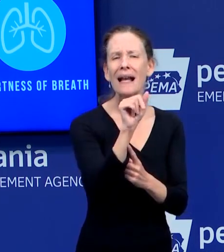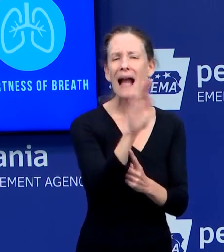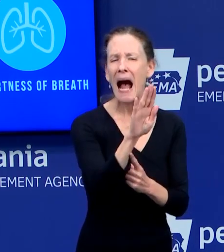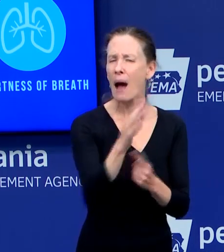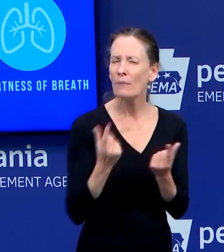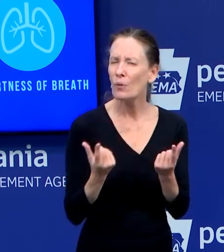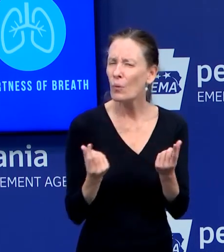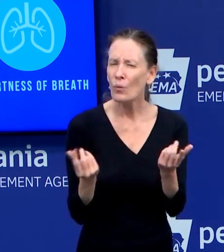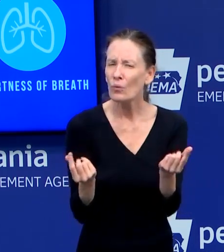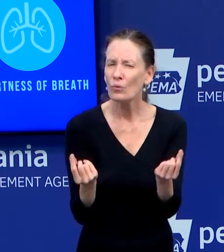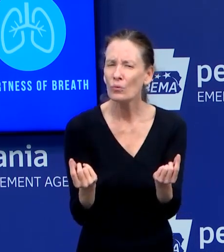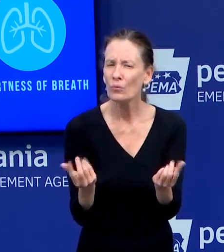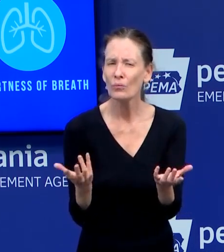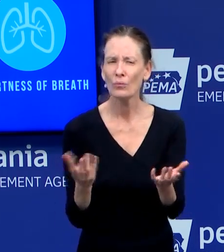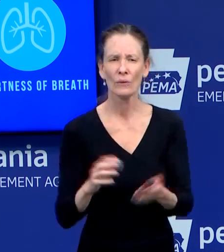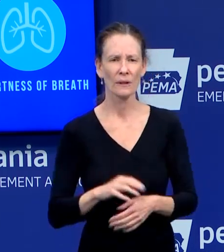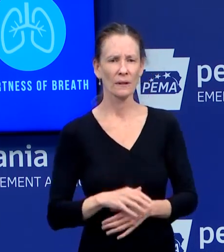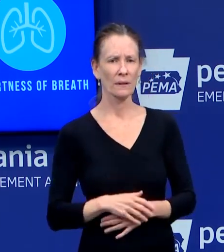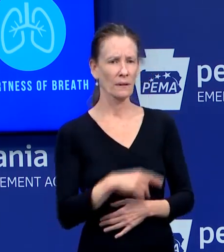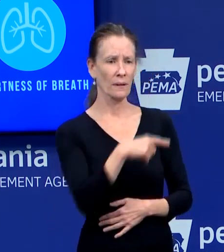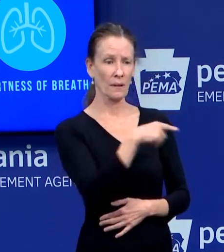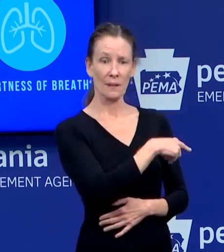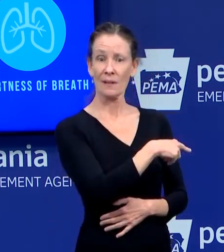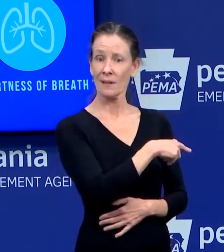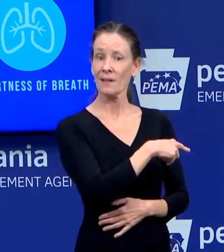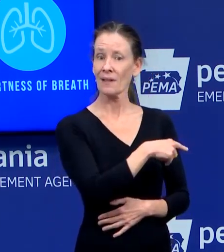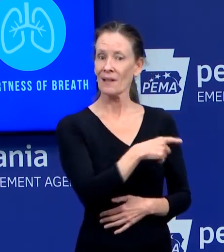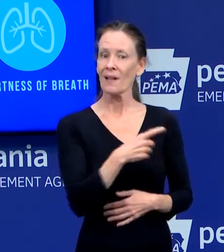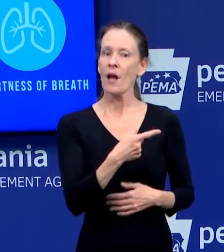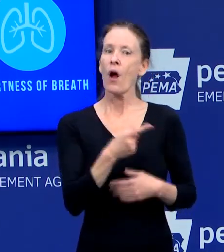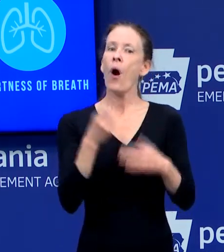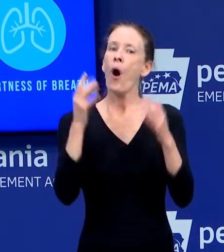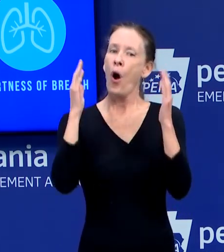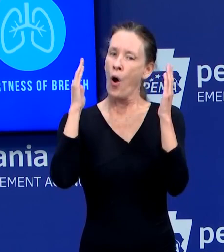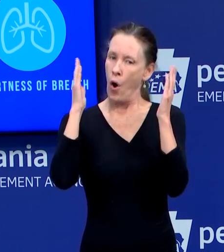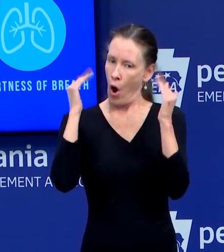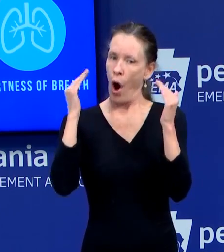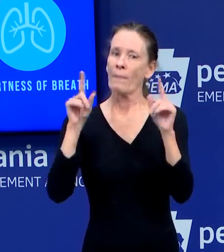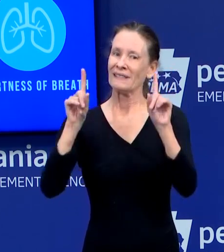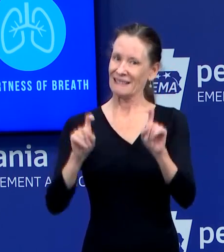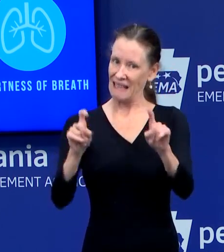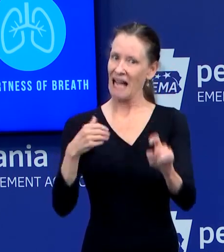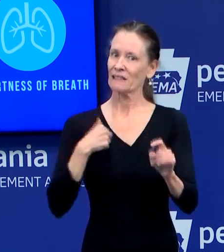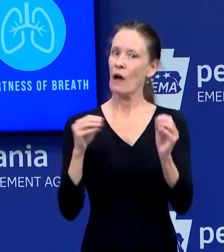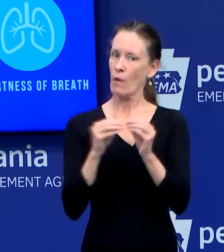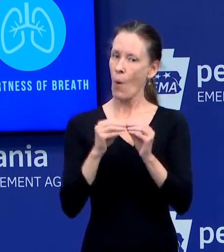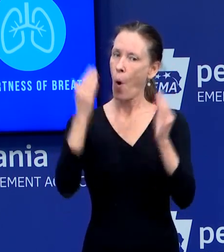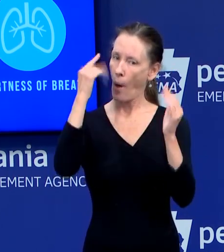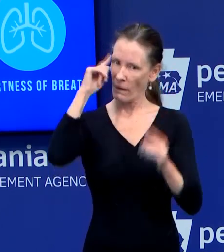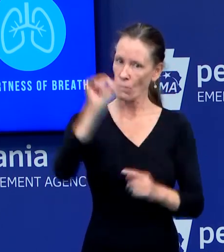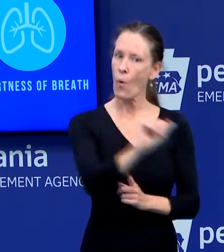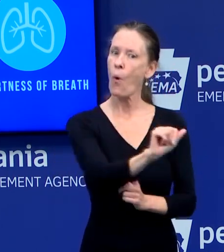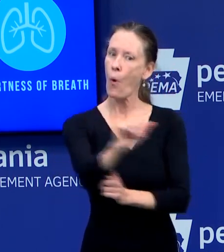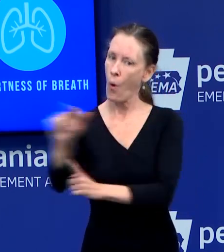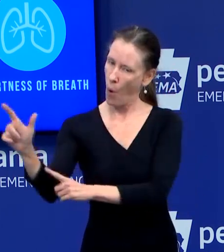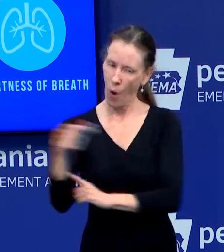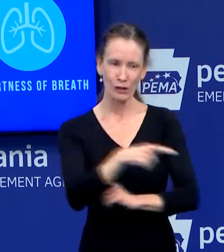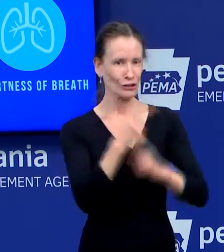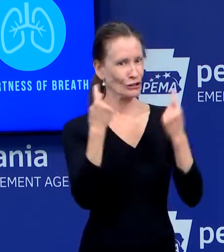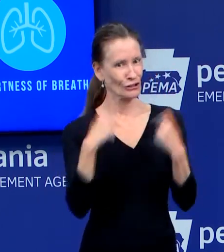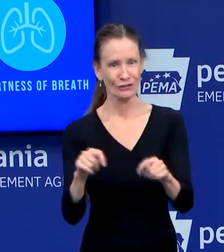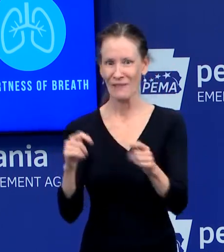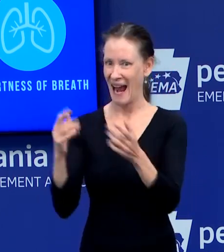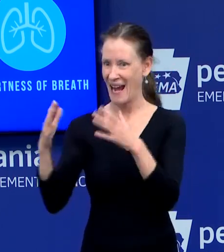everybody that needs to be tested gets the tests. And we have to, we're continuing to work in all of our communications,